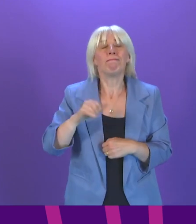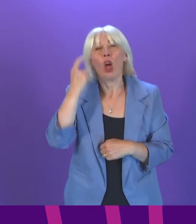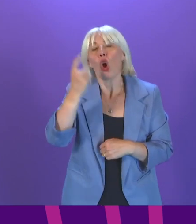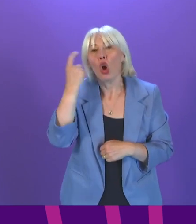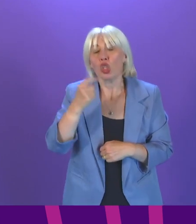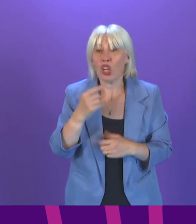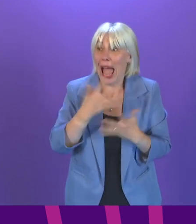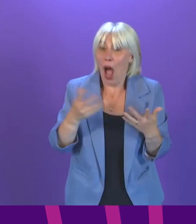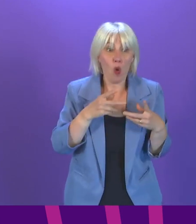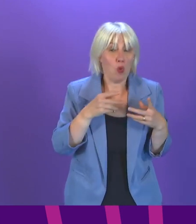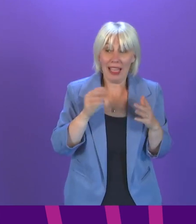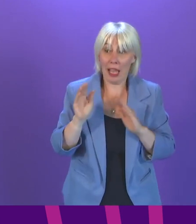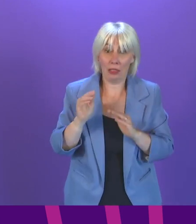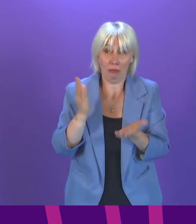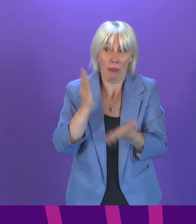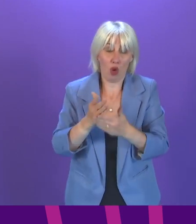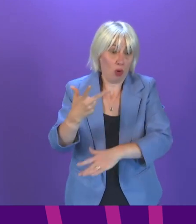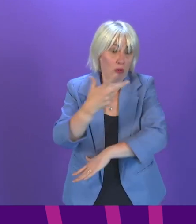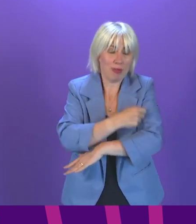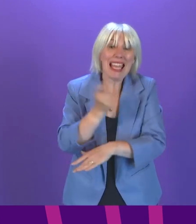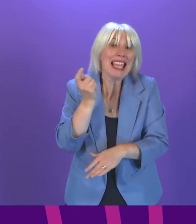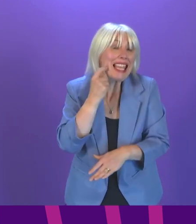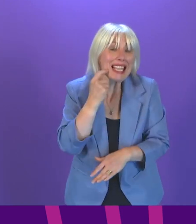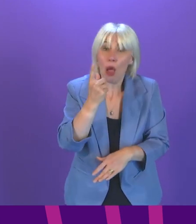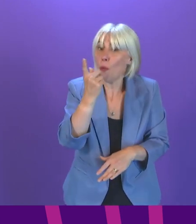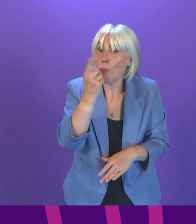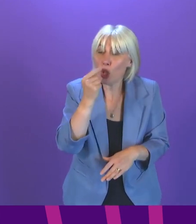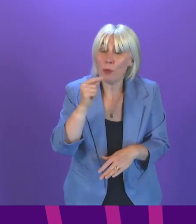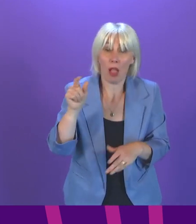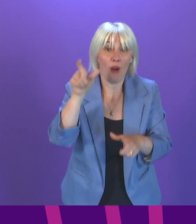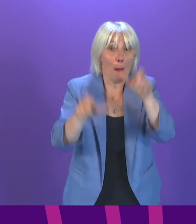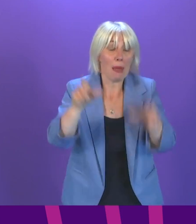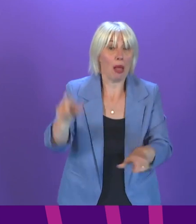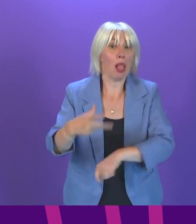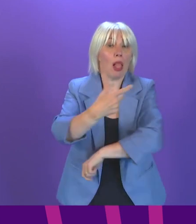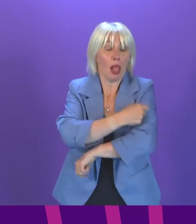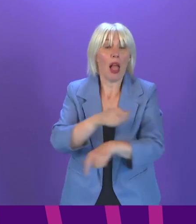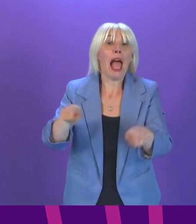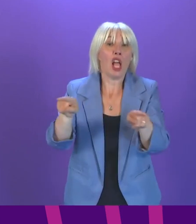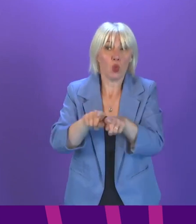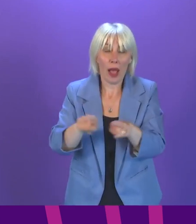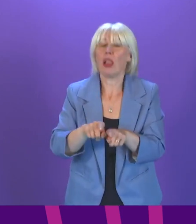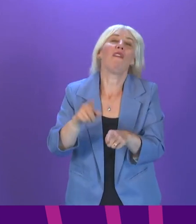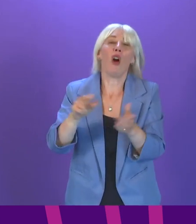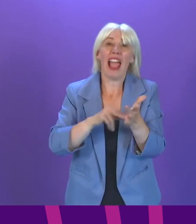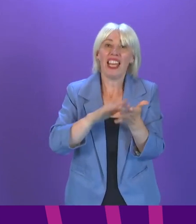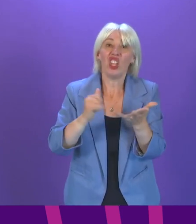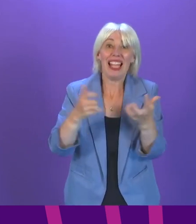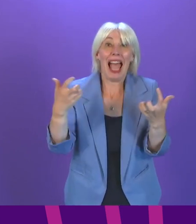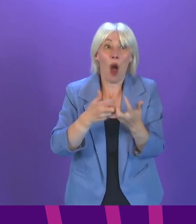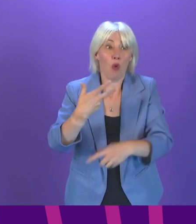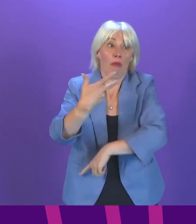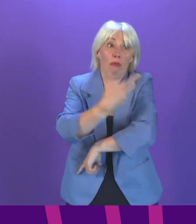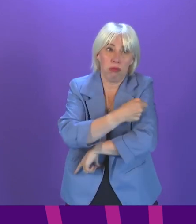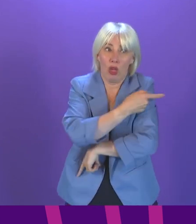delivery options to make it as easy as possible for people being vaccinated, but also as easy as possible for the NHS administering